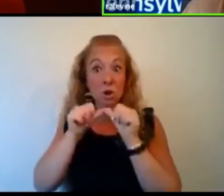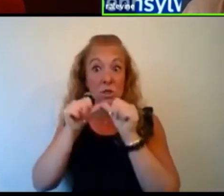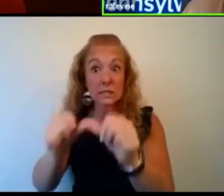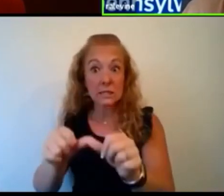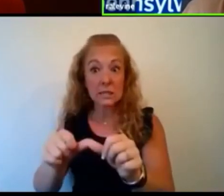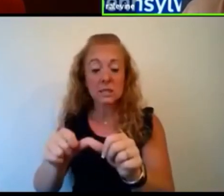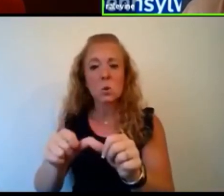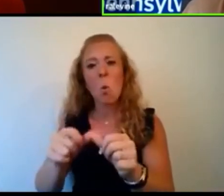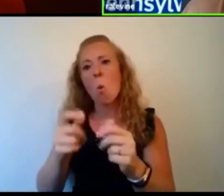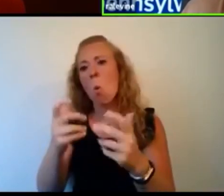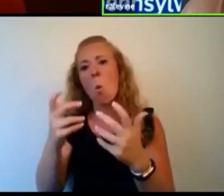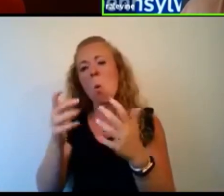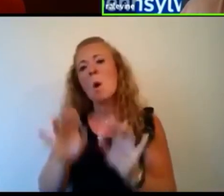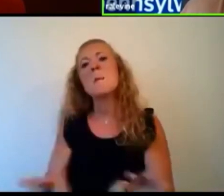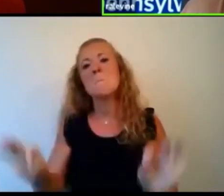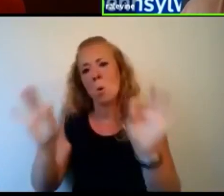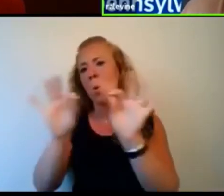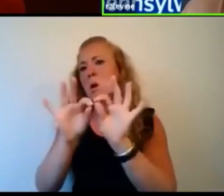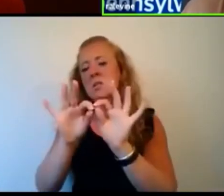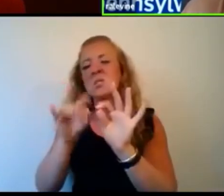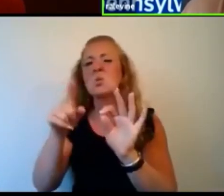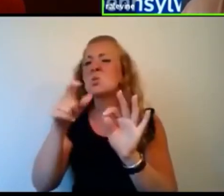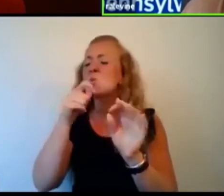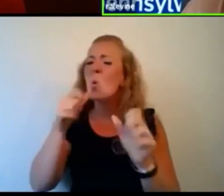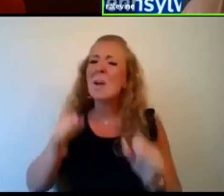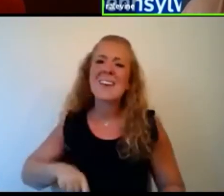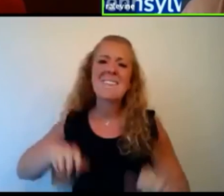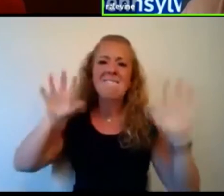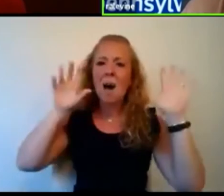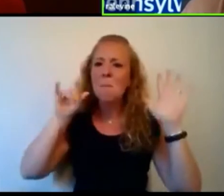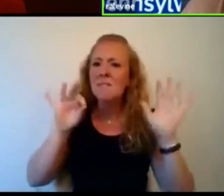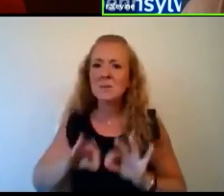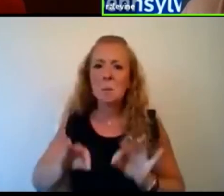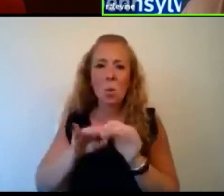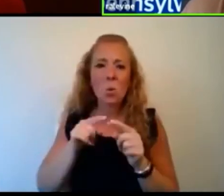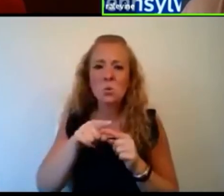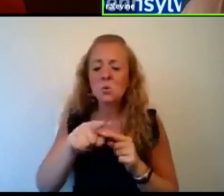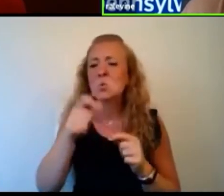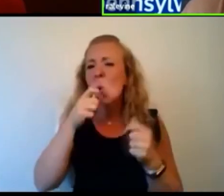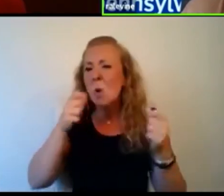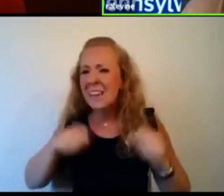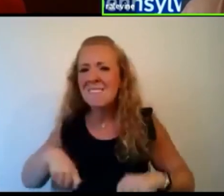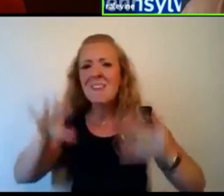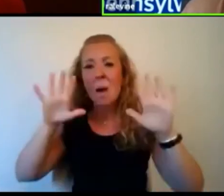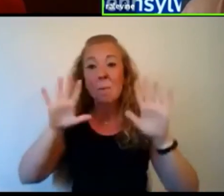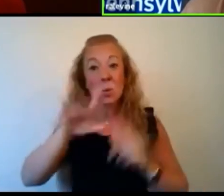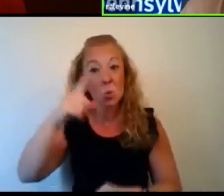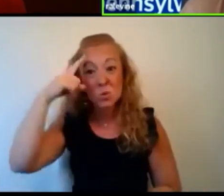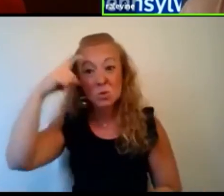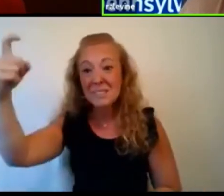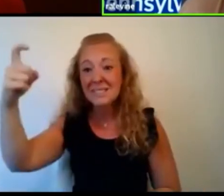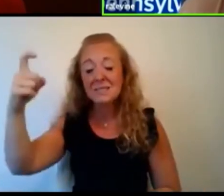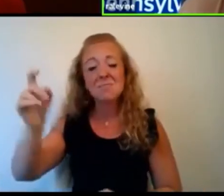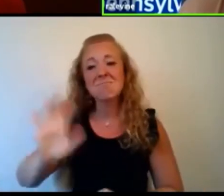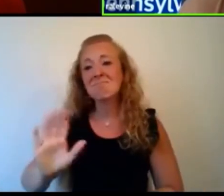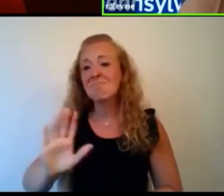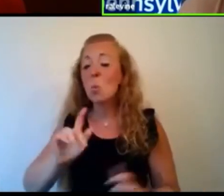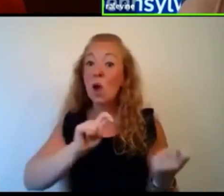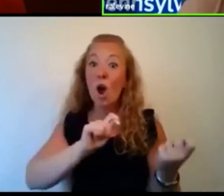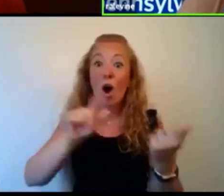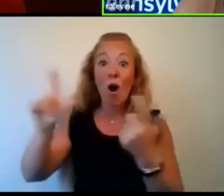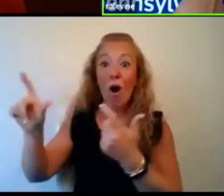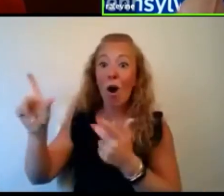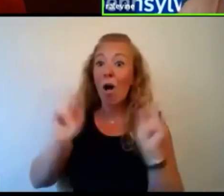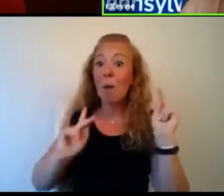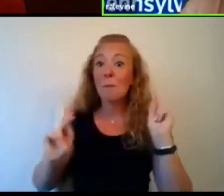important. Do not give up on what is important to you. Do not give up on your dreams. Uh, we all have